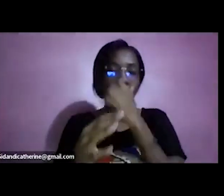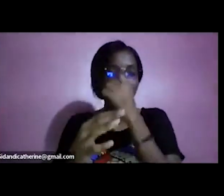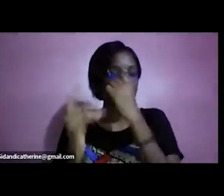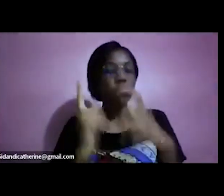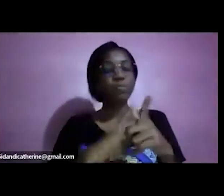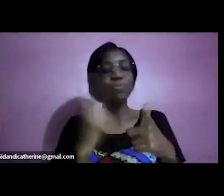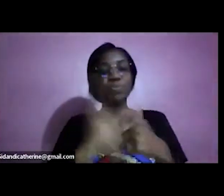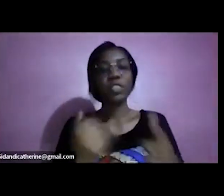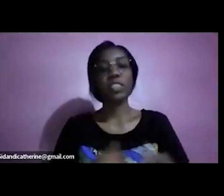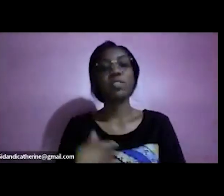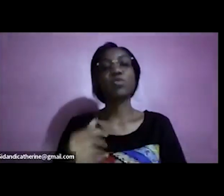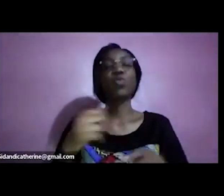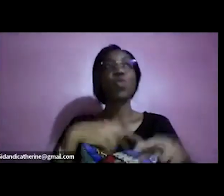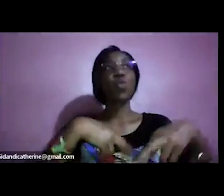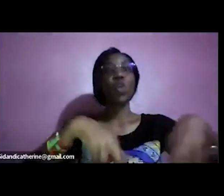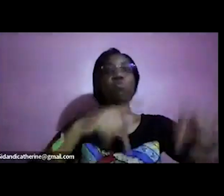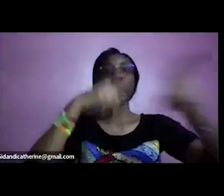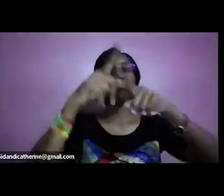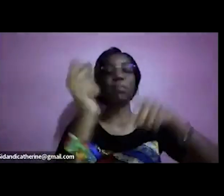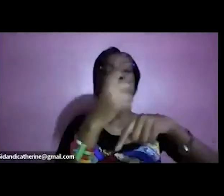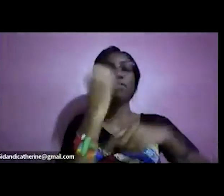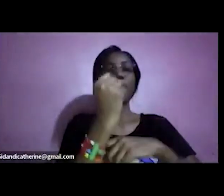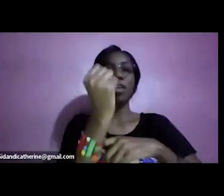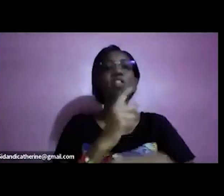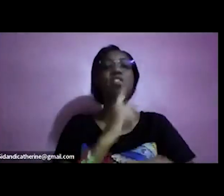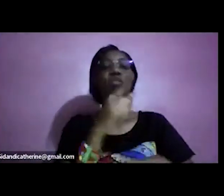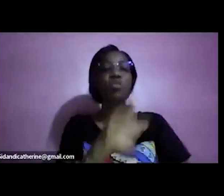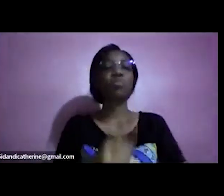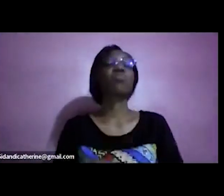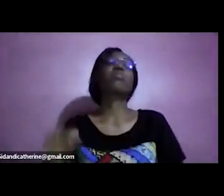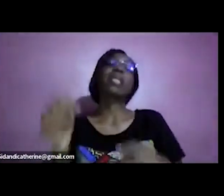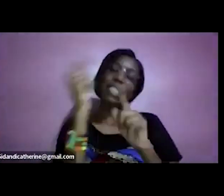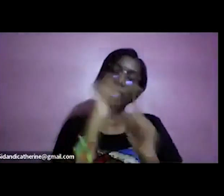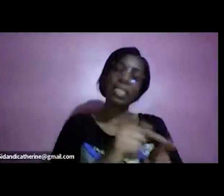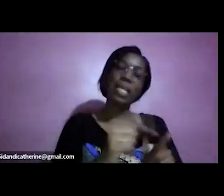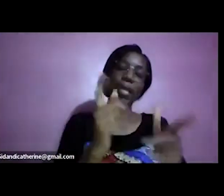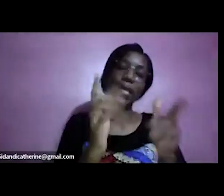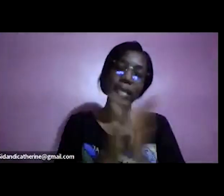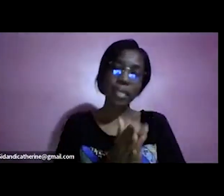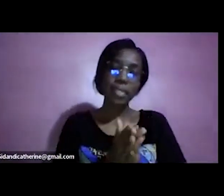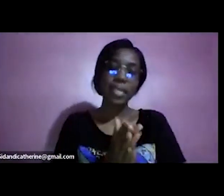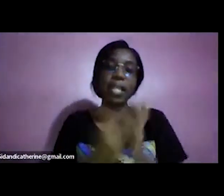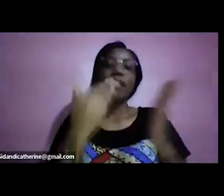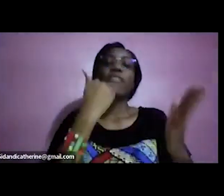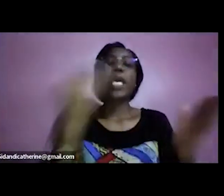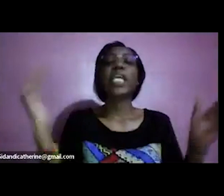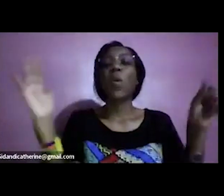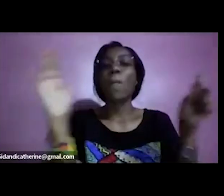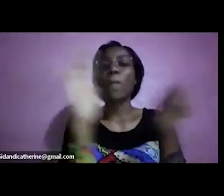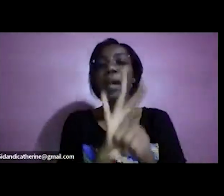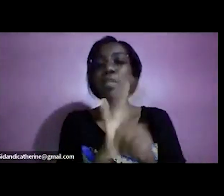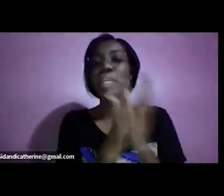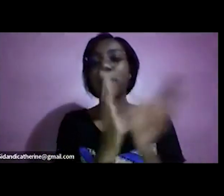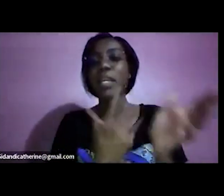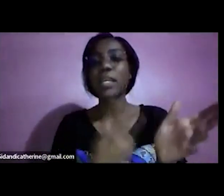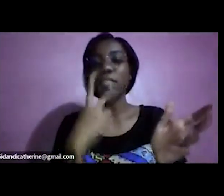in may so keep it locked and you will get to learn more about that at this point in time thank you very much and we look forward